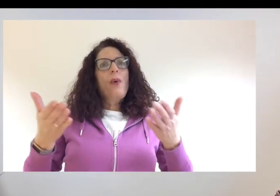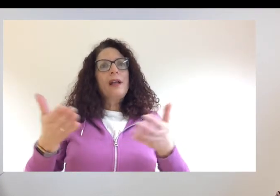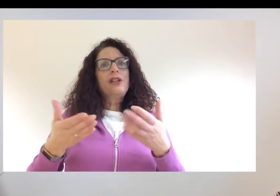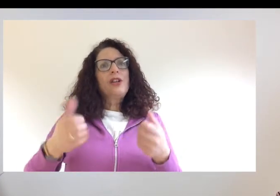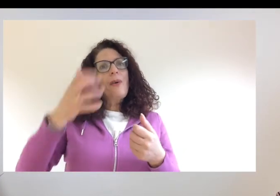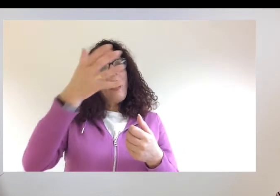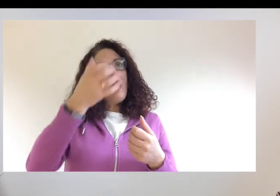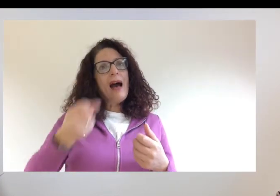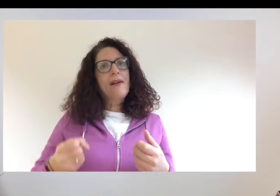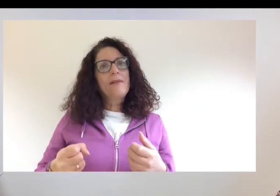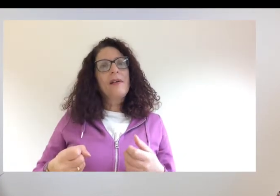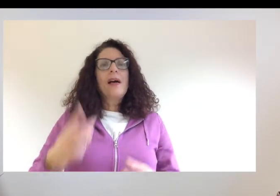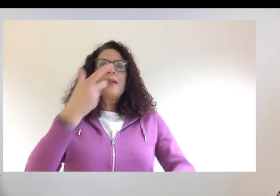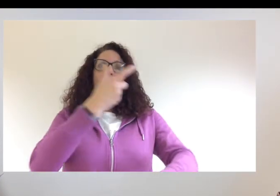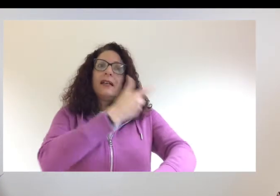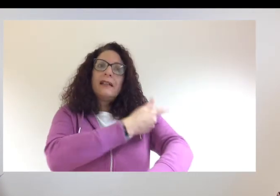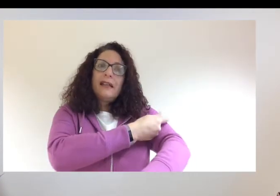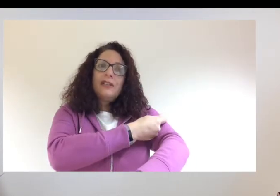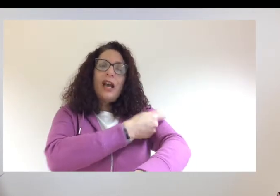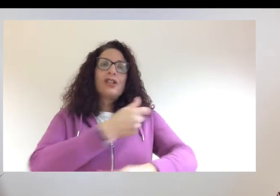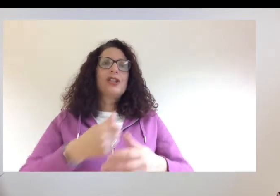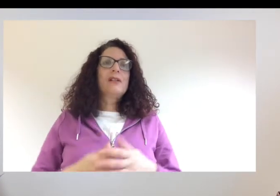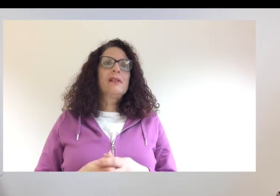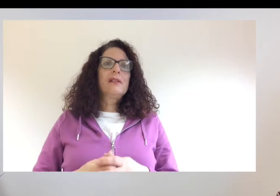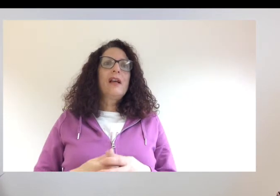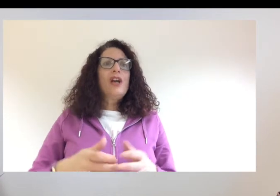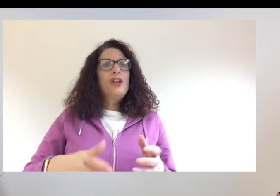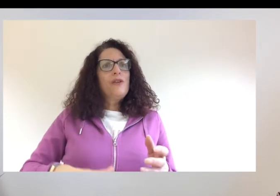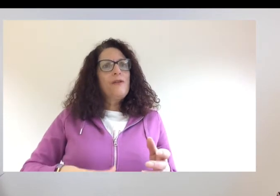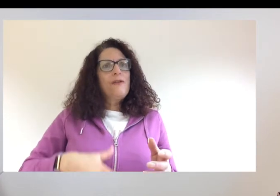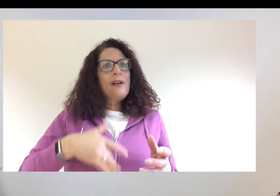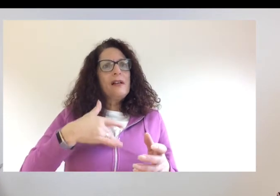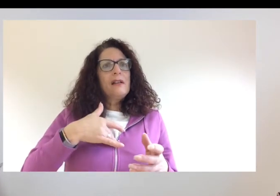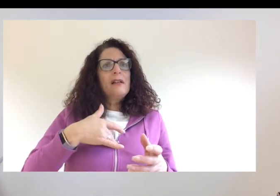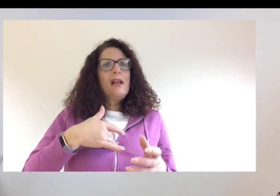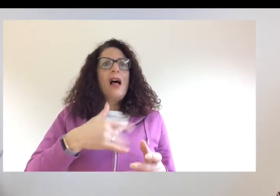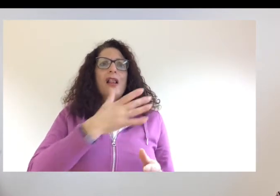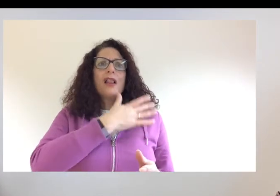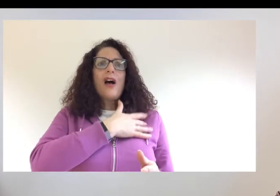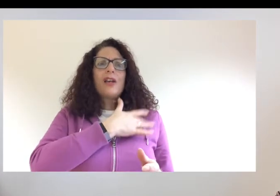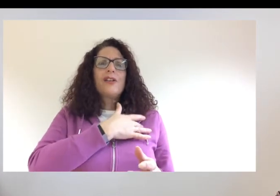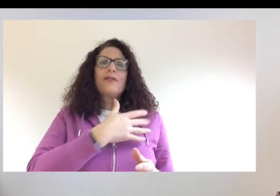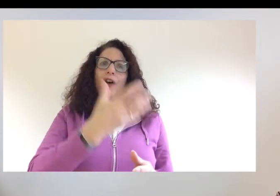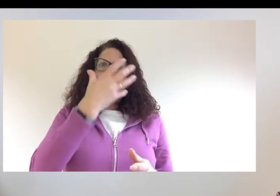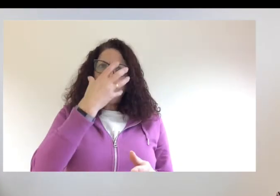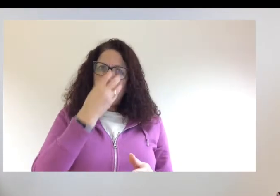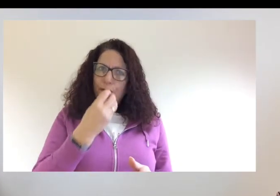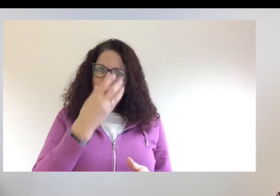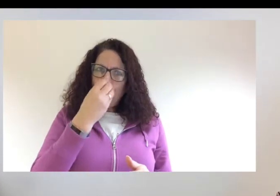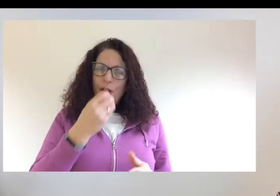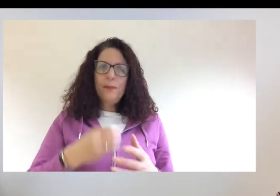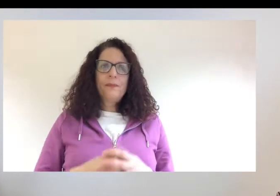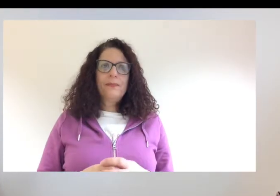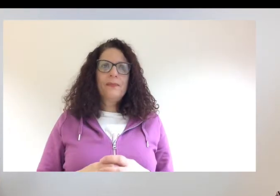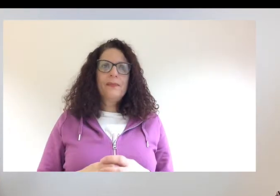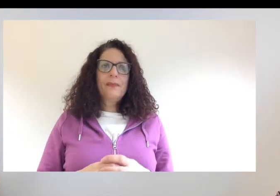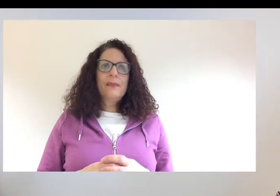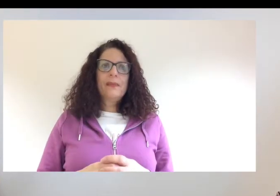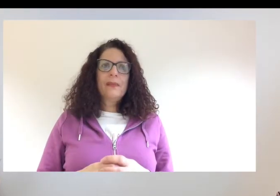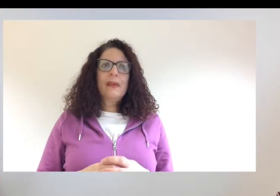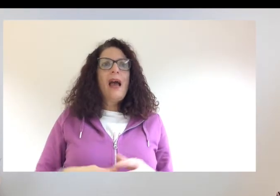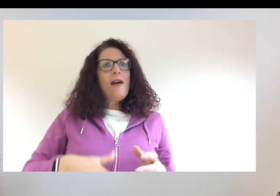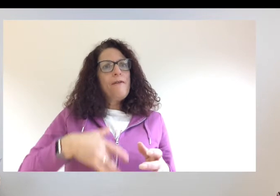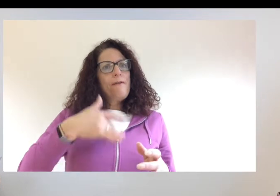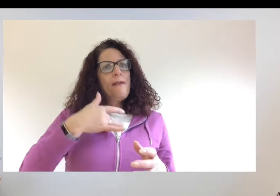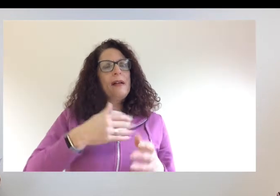the flu. Feeling tired. Having a headache. If you feel feverish, you should